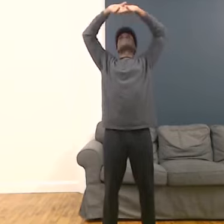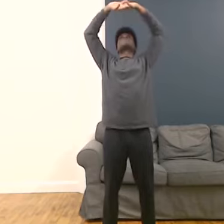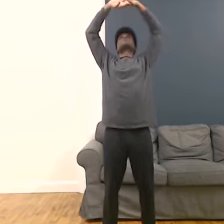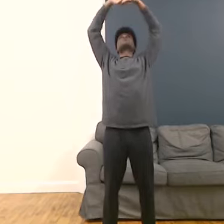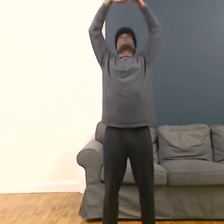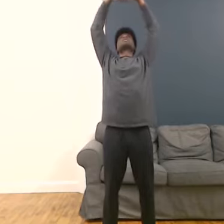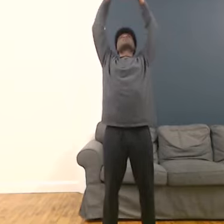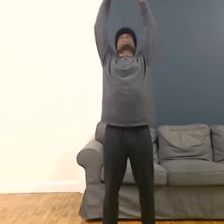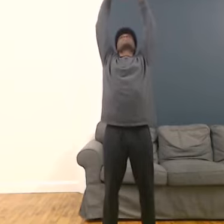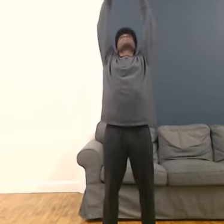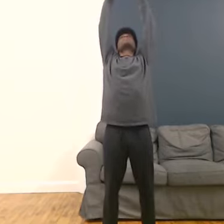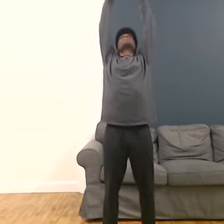Stretch up.